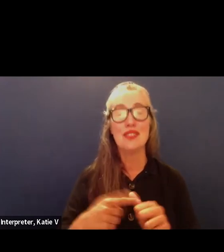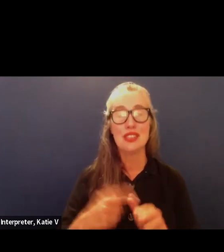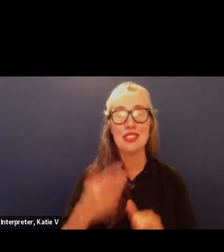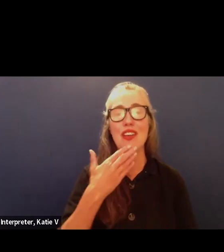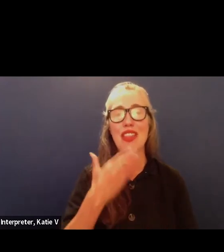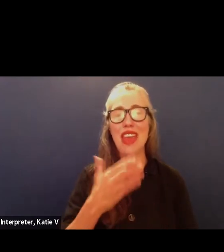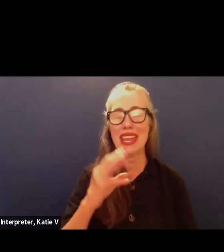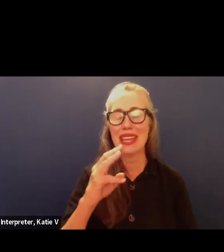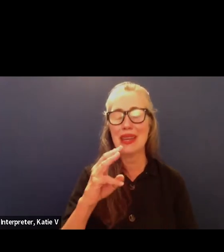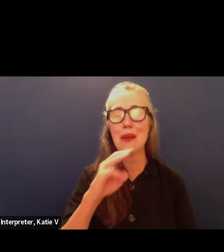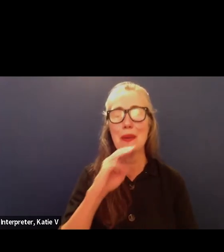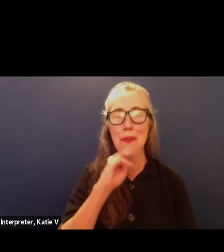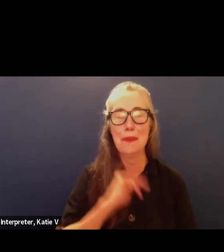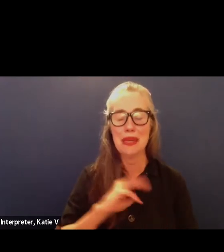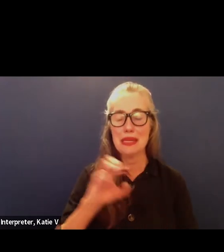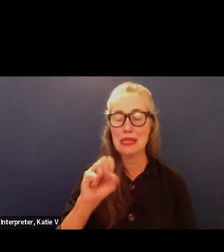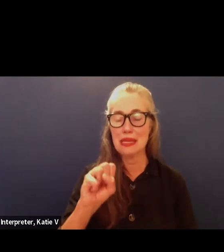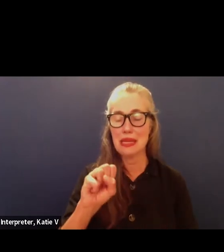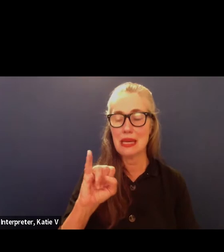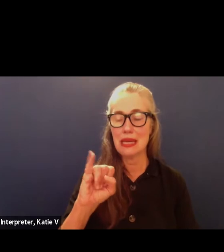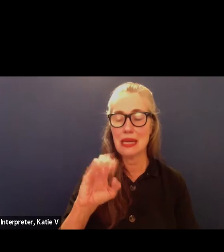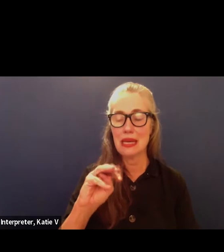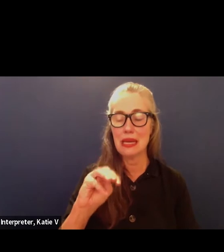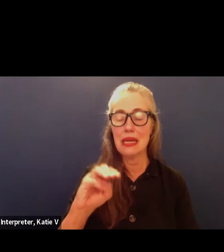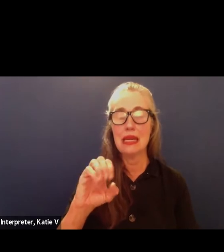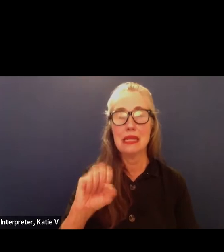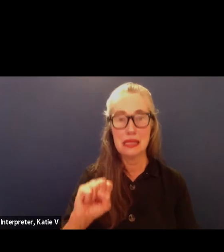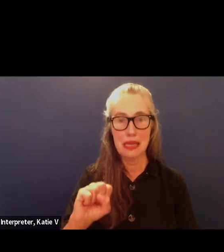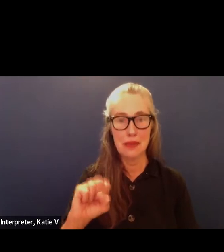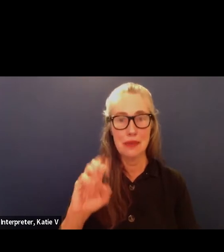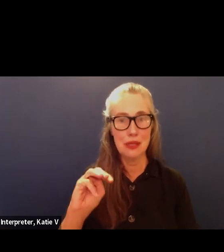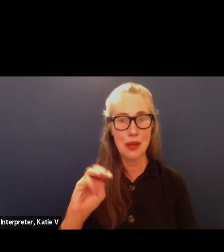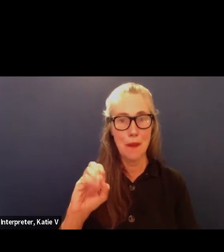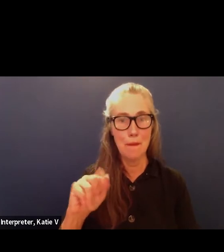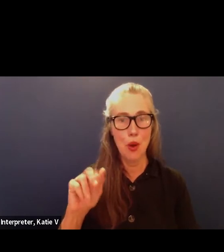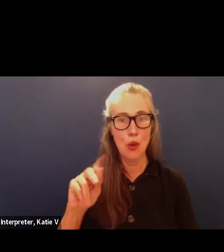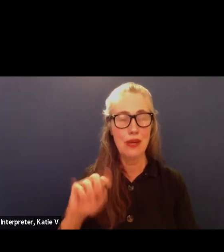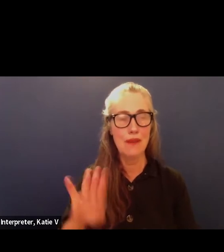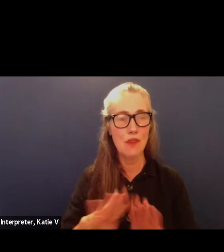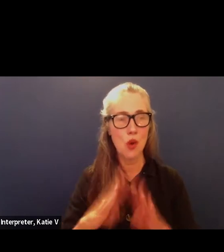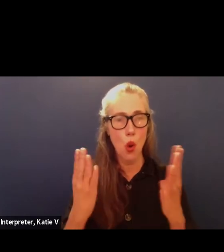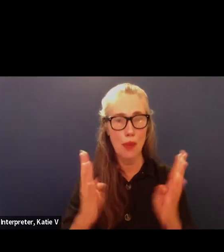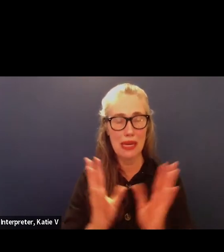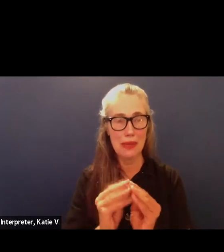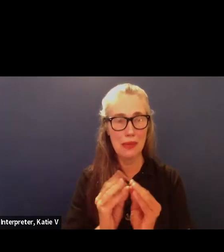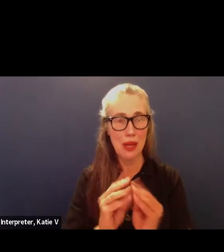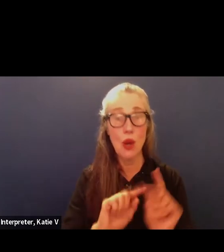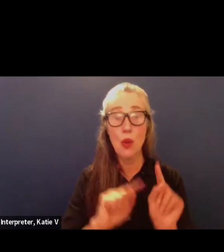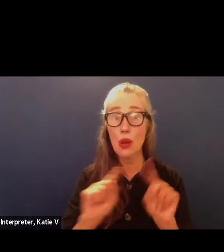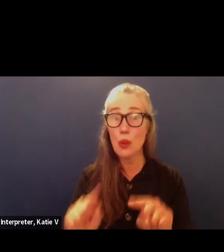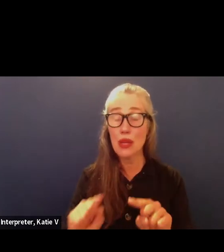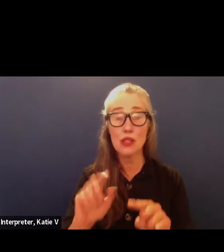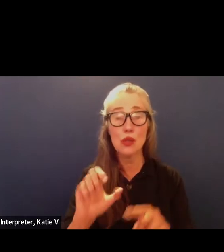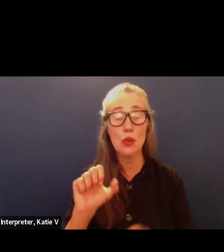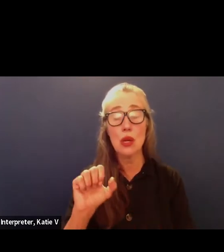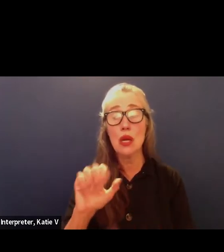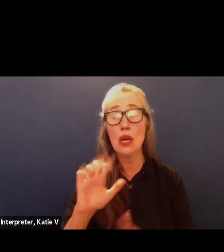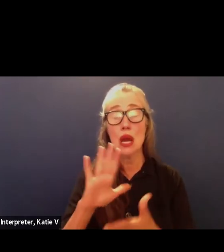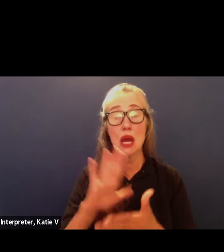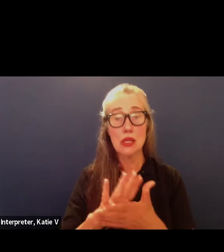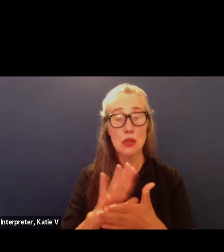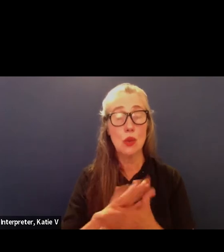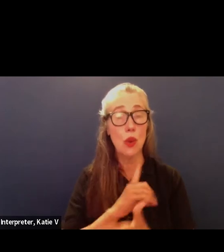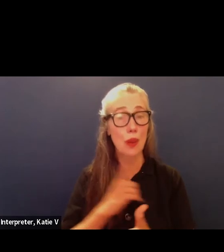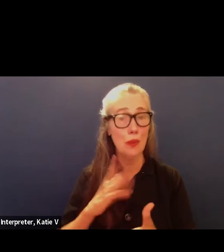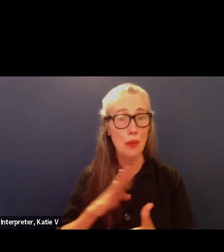sims moten for opening the meeting we did have the opportunity to attend a school board conference this last week